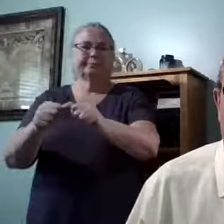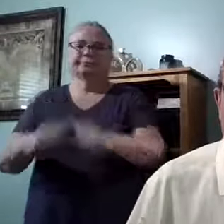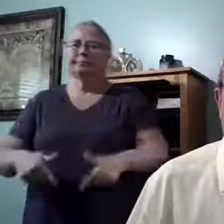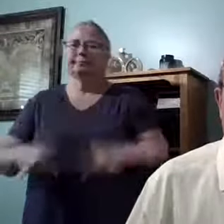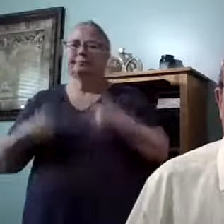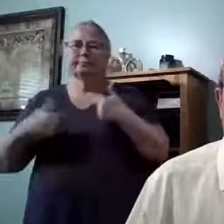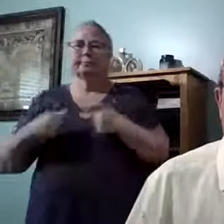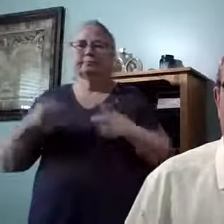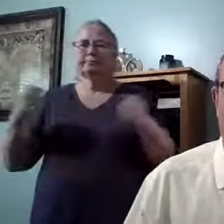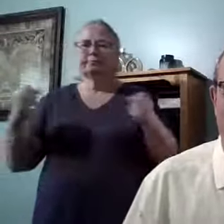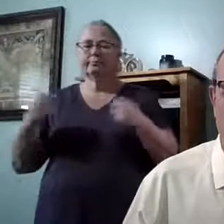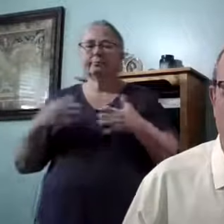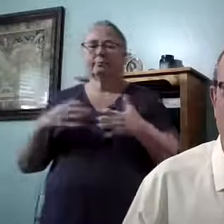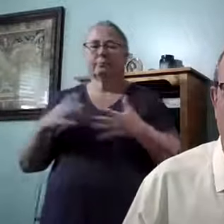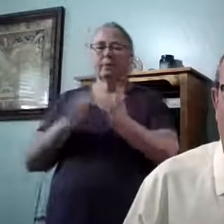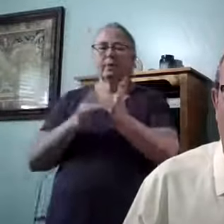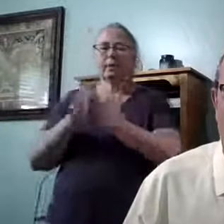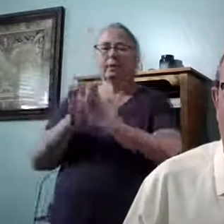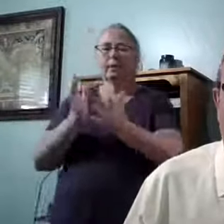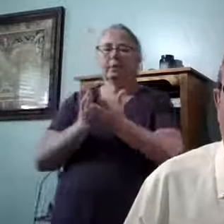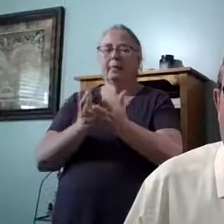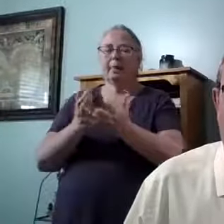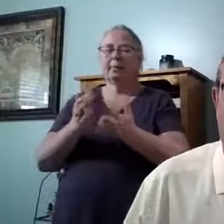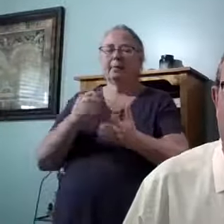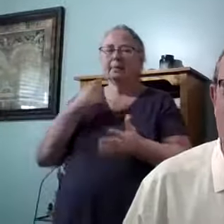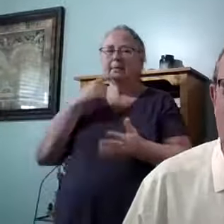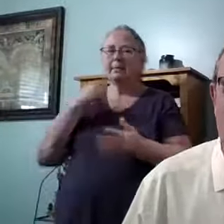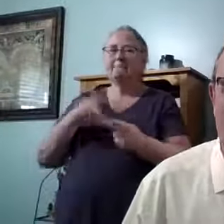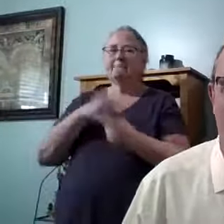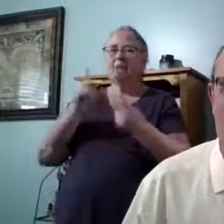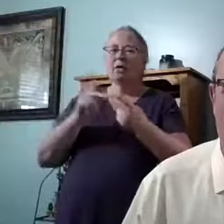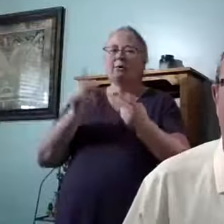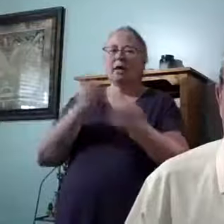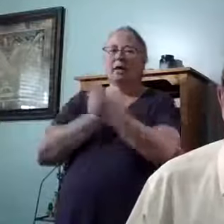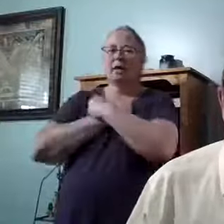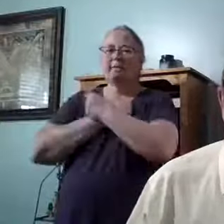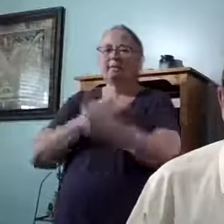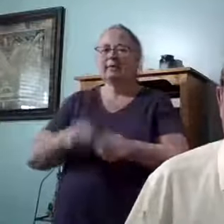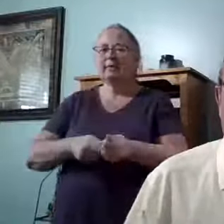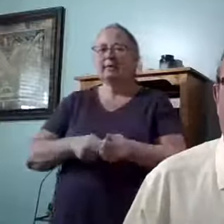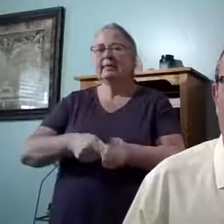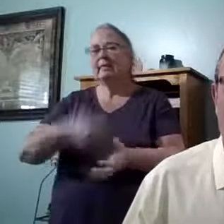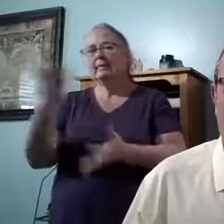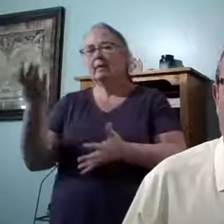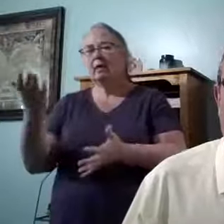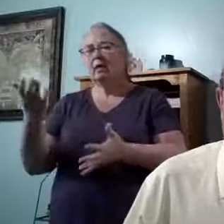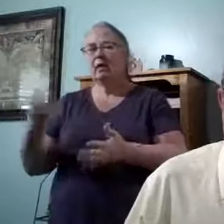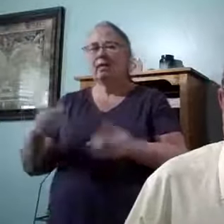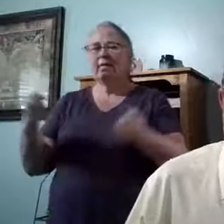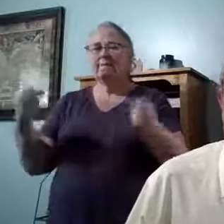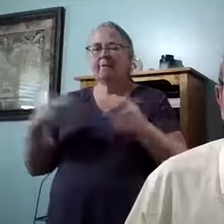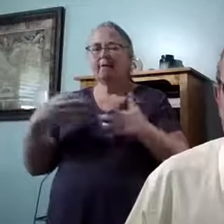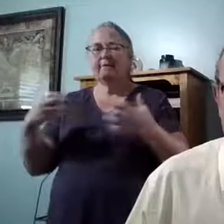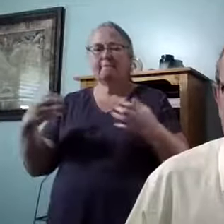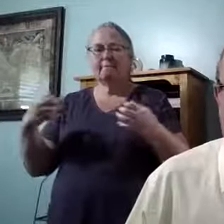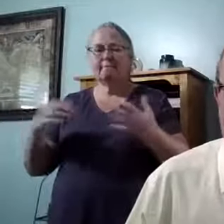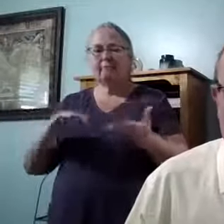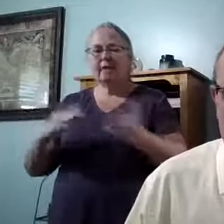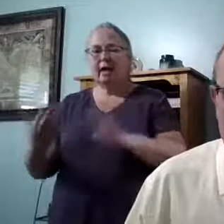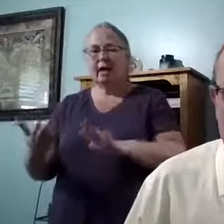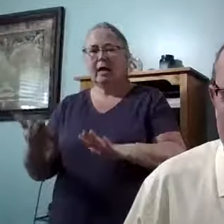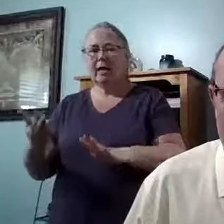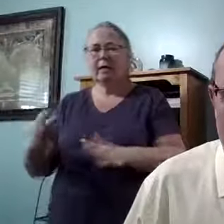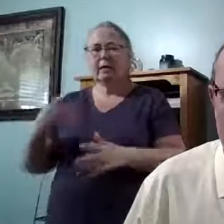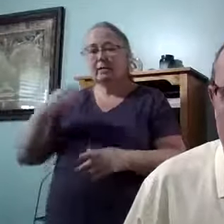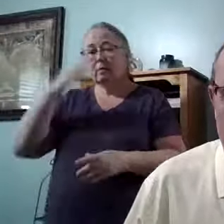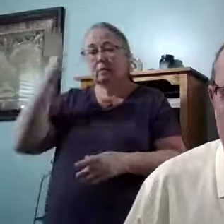in fear. The Bible says perfect love casts out all fear. If you're afraid of dying, it must be because